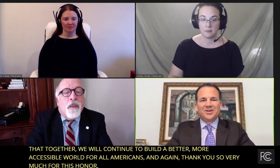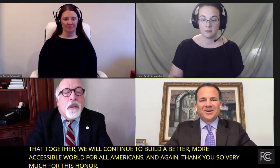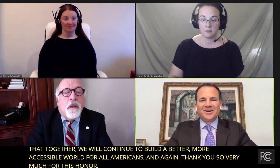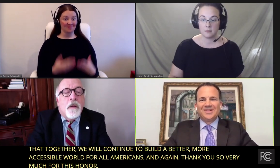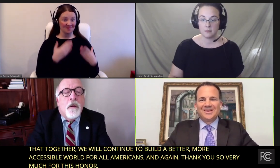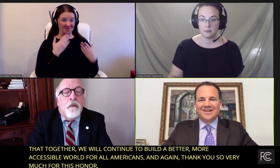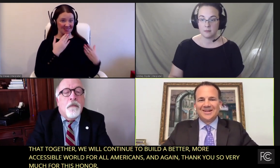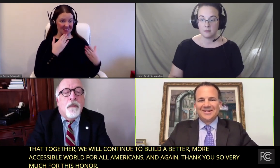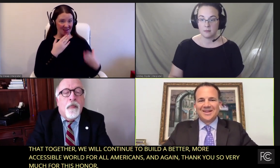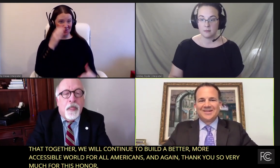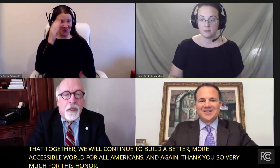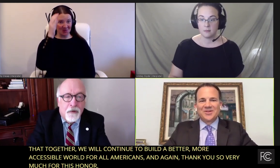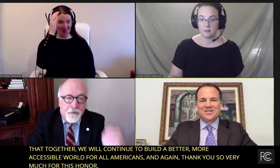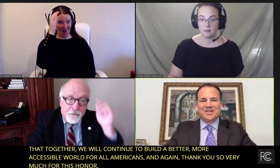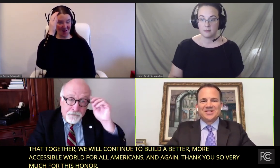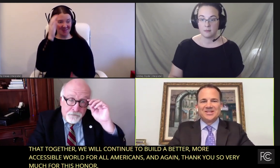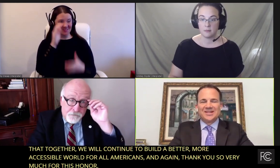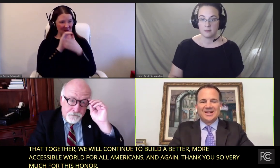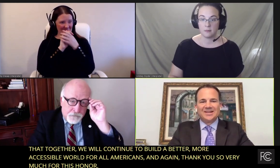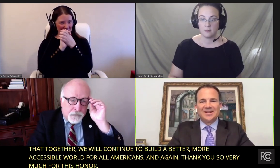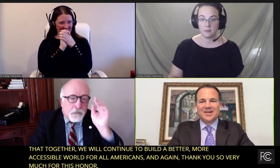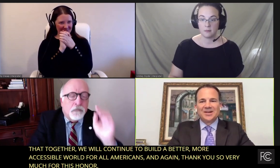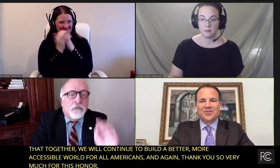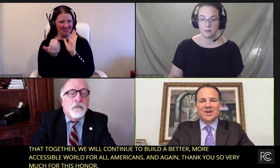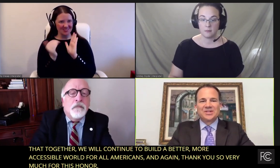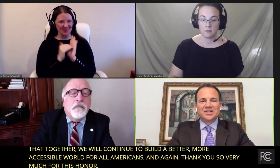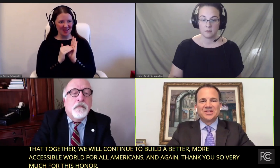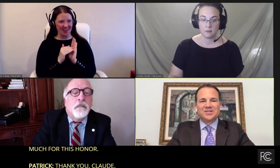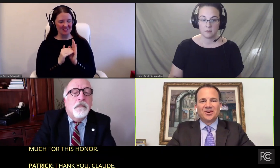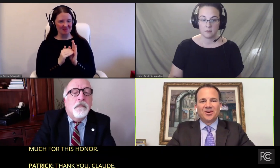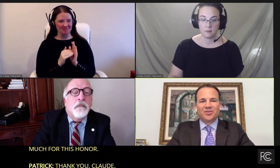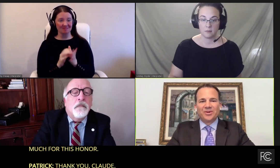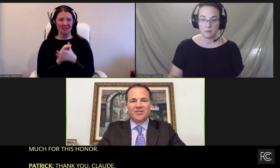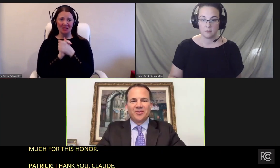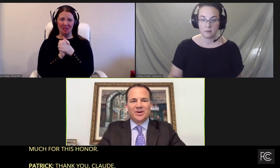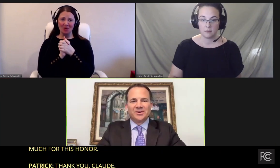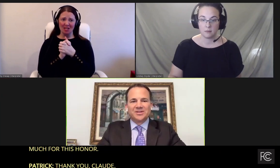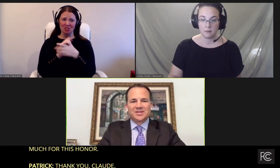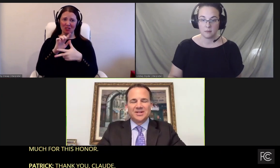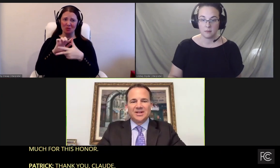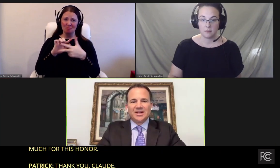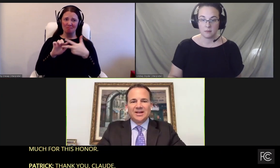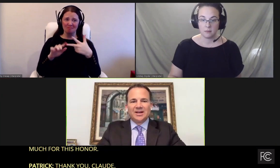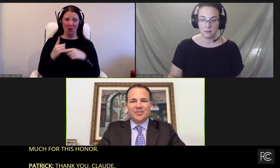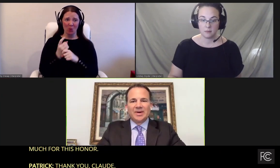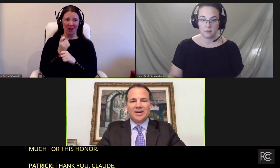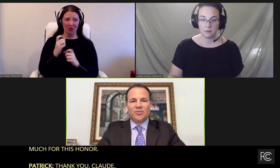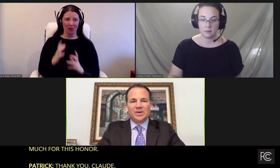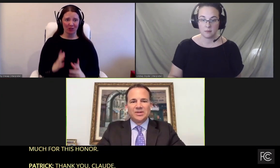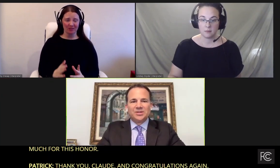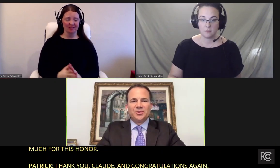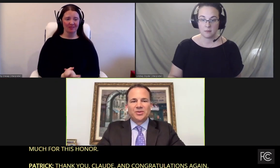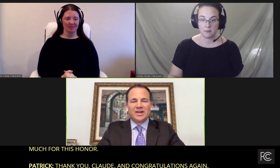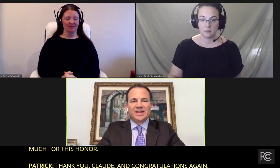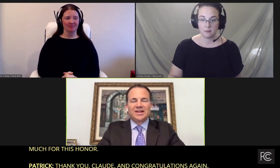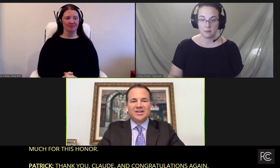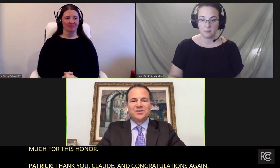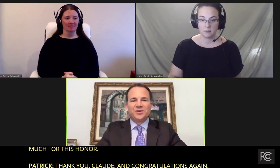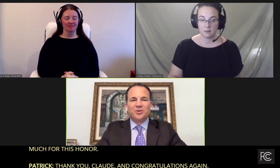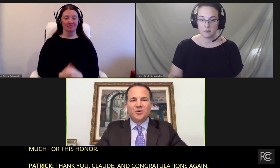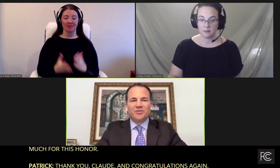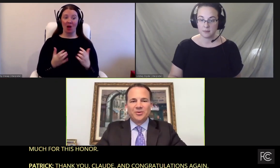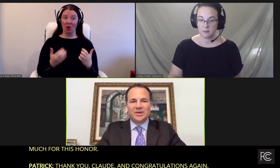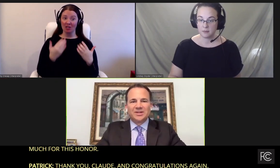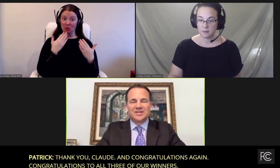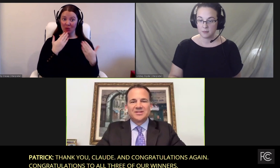Thank you, Claude, and congratulations again. Congratulations to all three of our winners. I want to thank